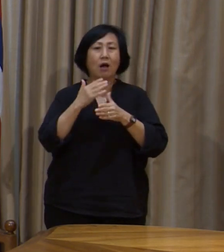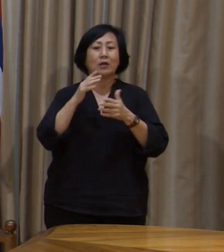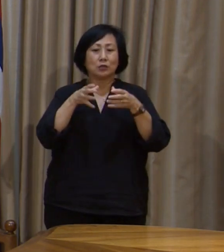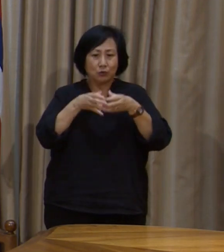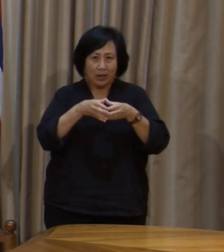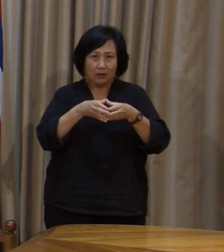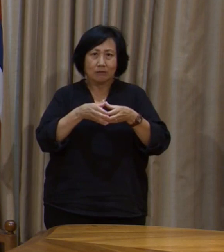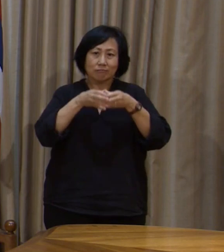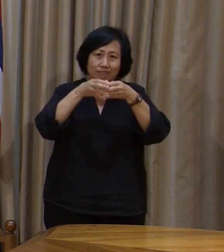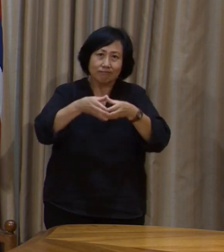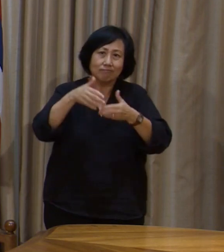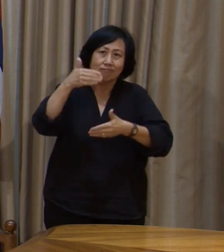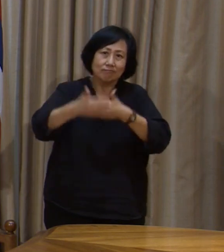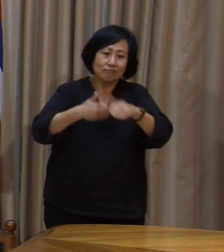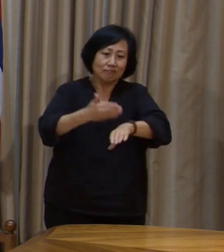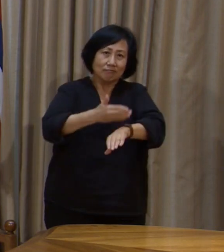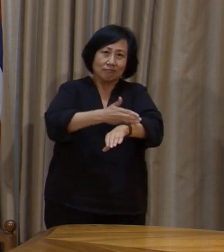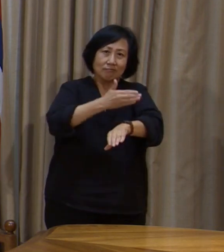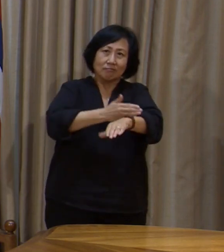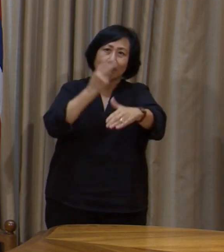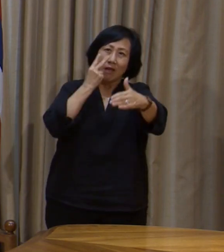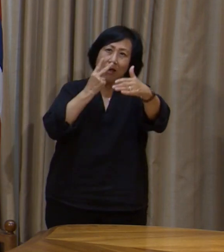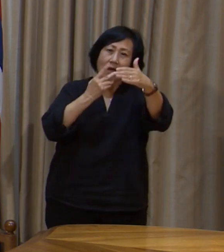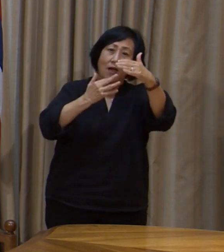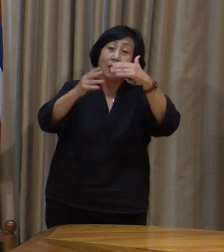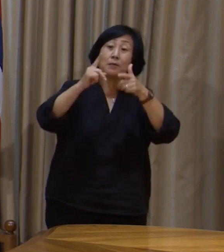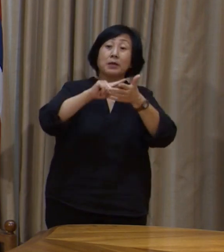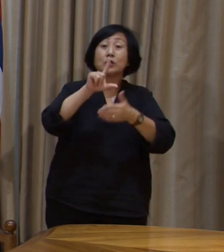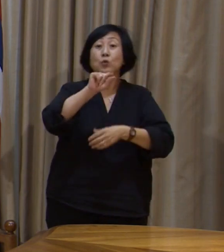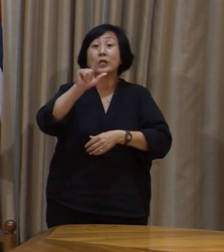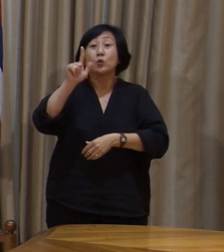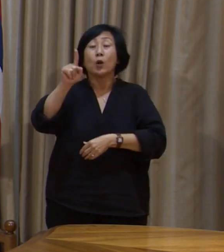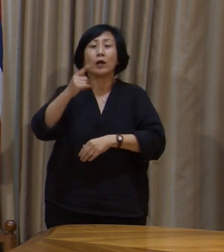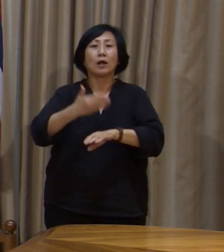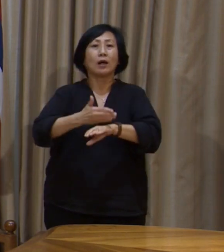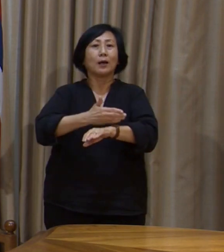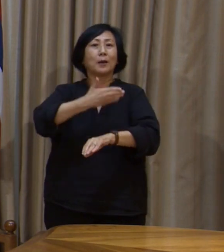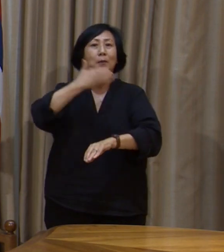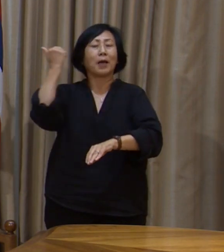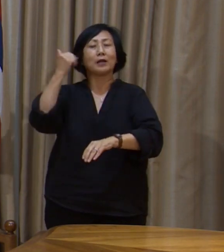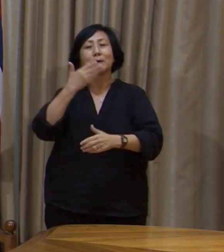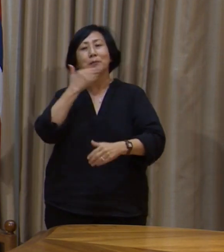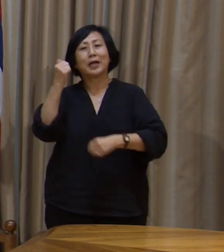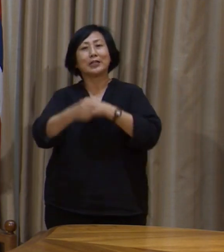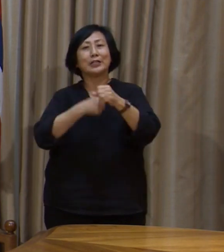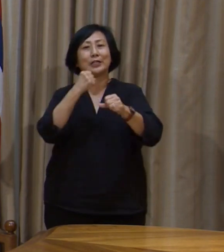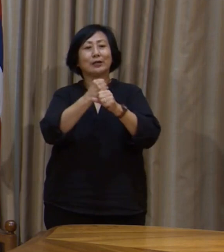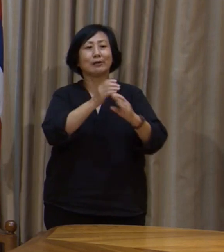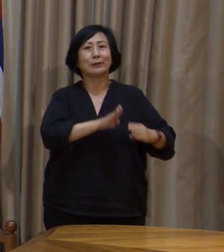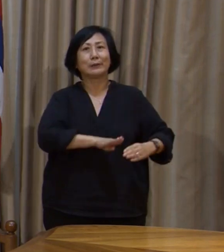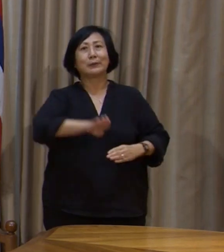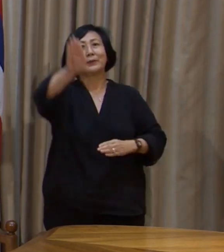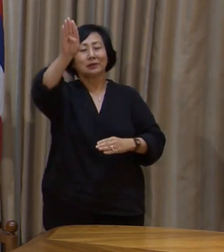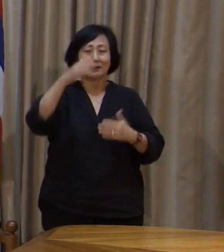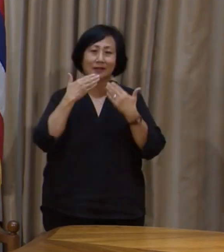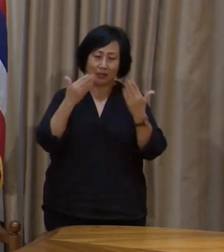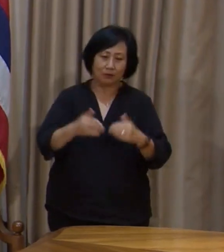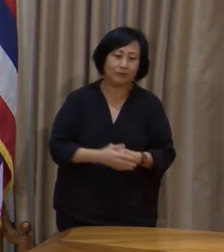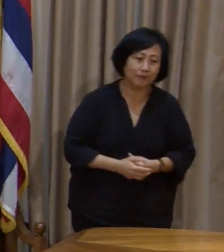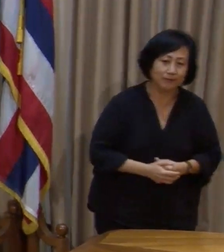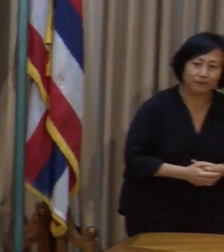move forward and make 2021 a much better and brighter year for all of us. Thank you. you.